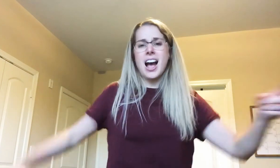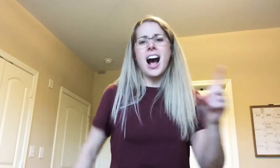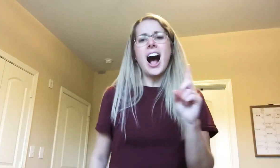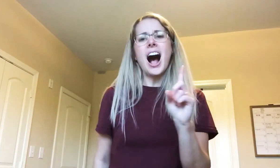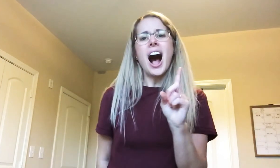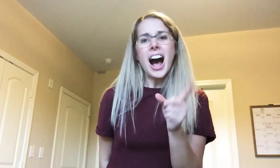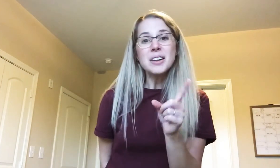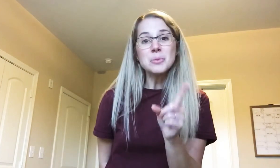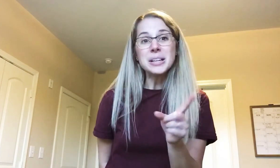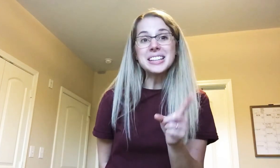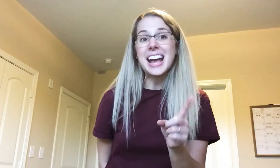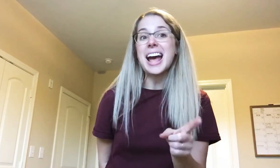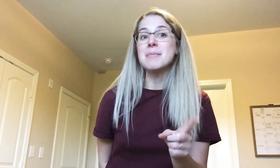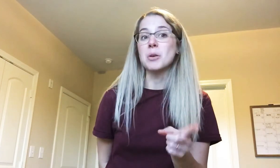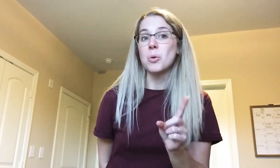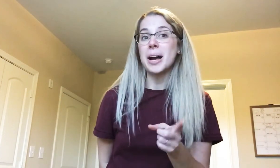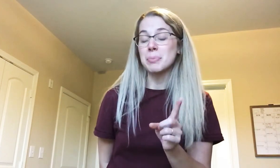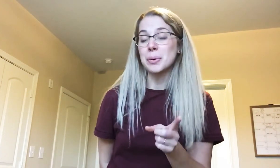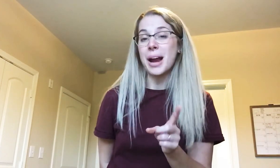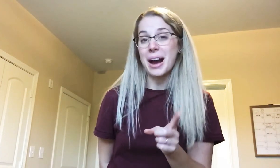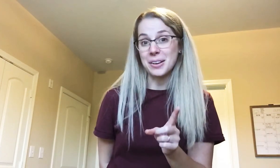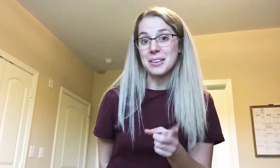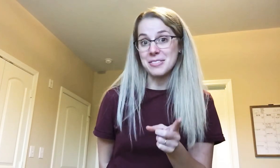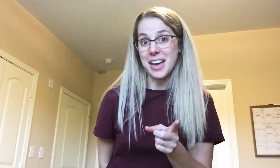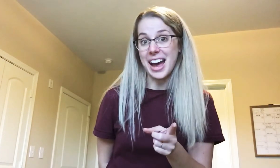I really am quite proud of that.